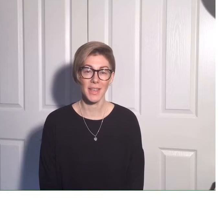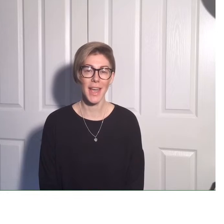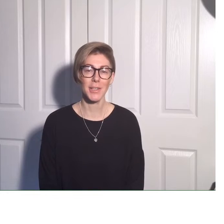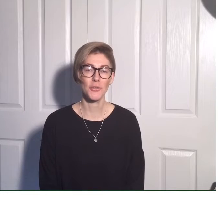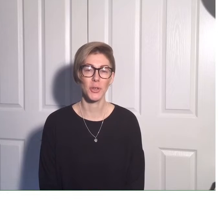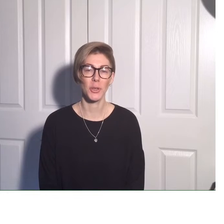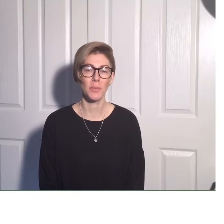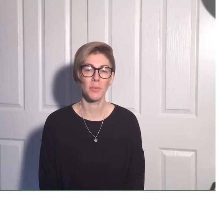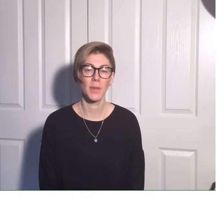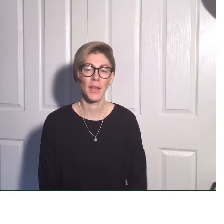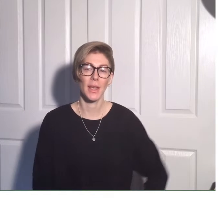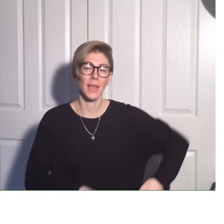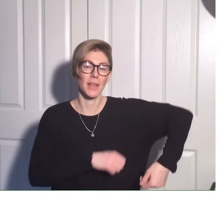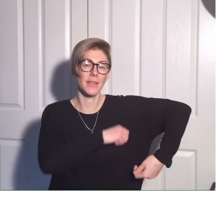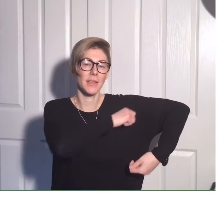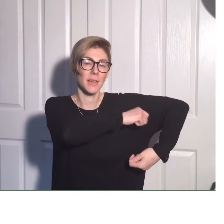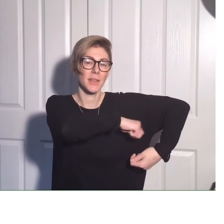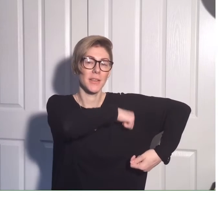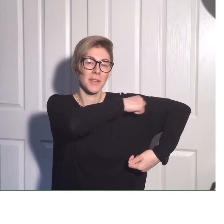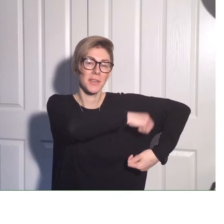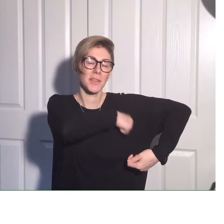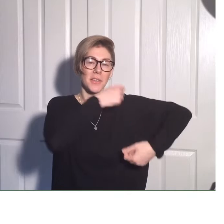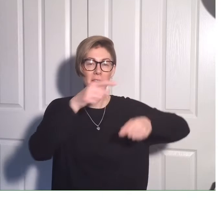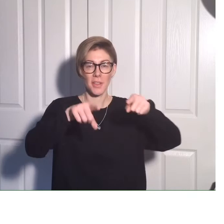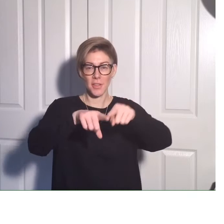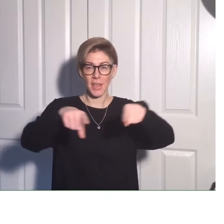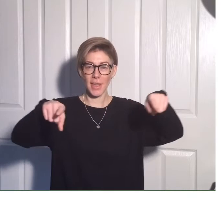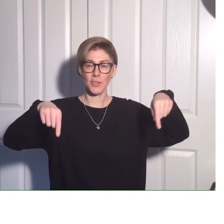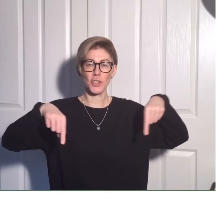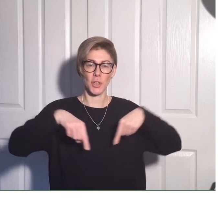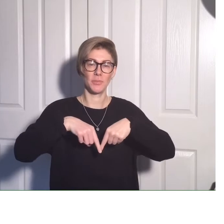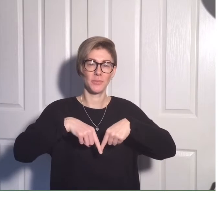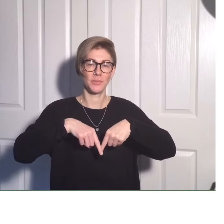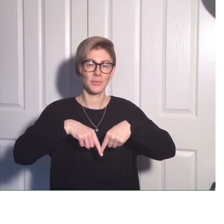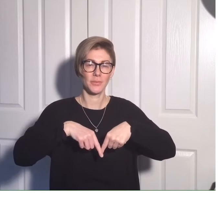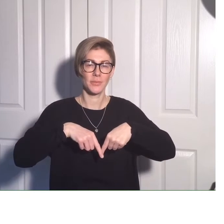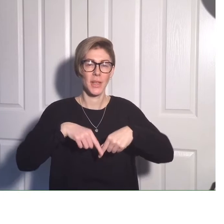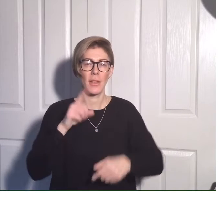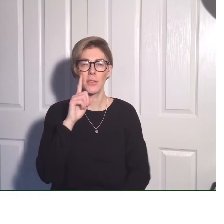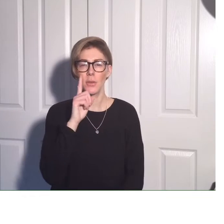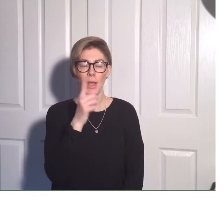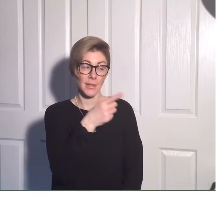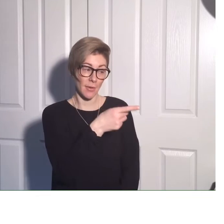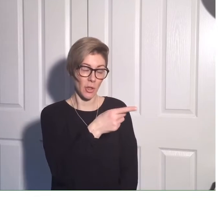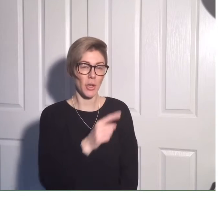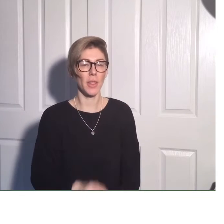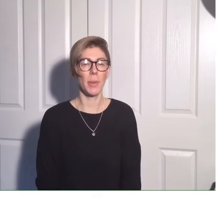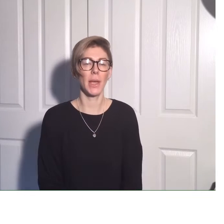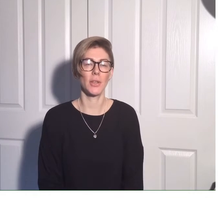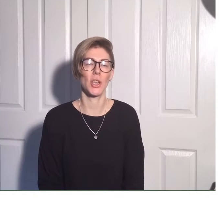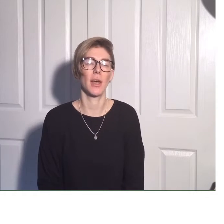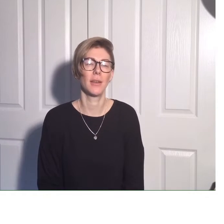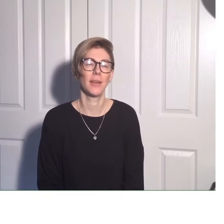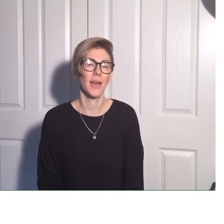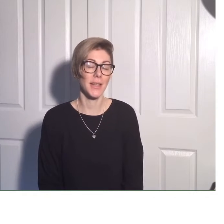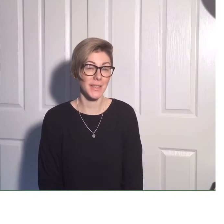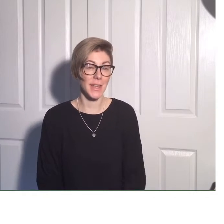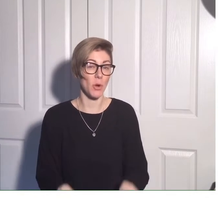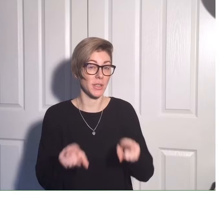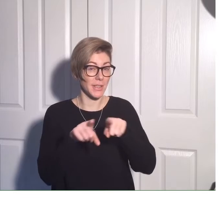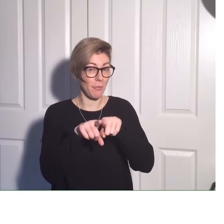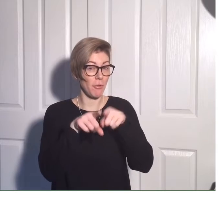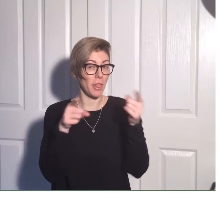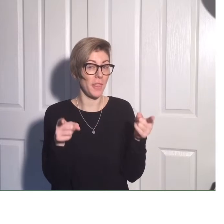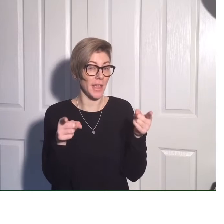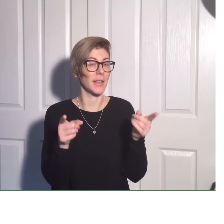The next room is the kitchen. So let's have a look at the picture and